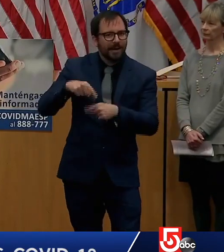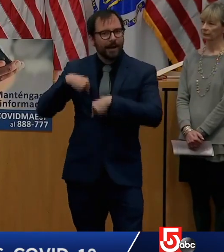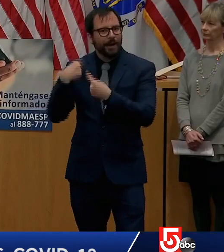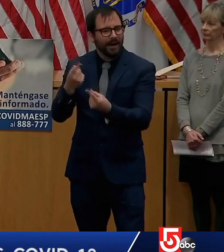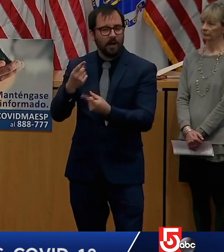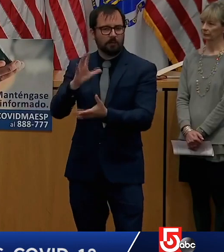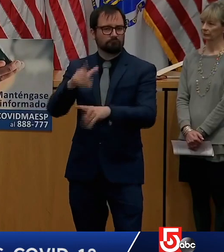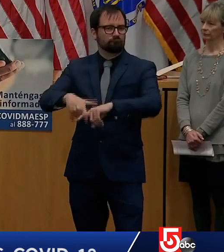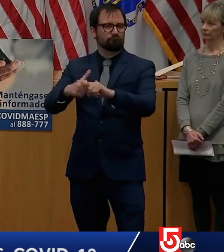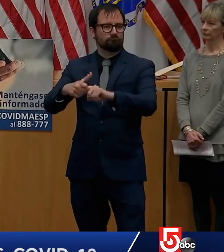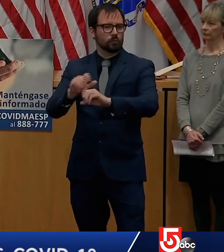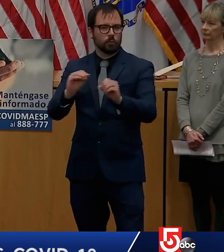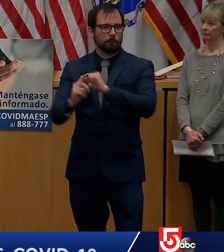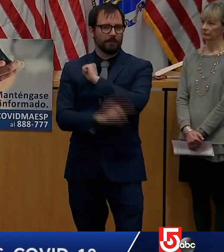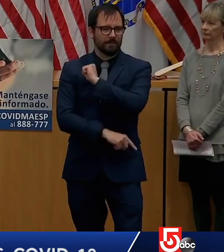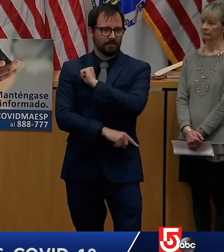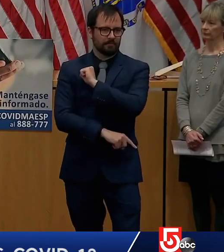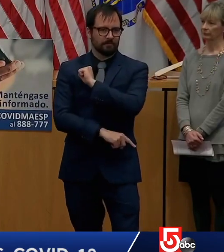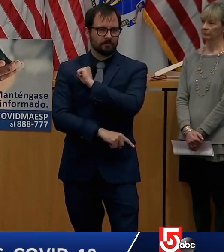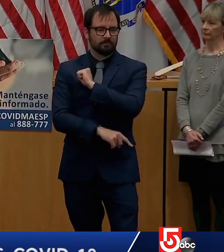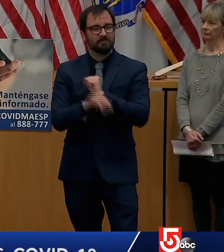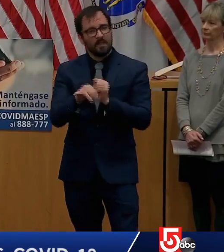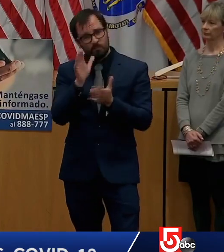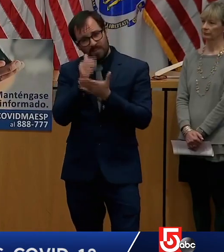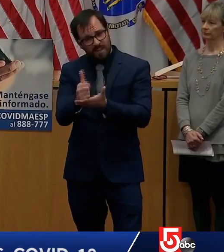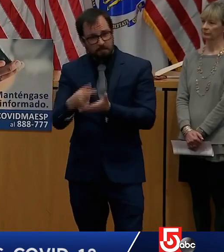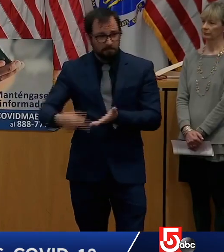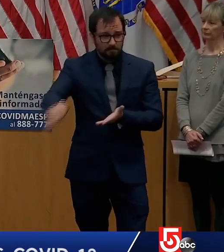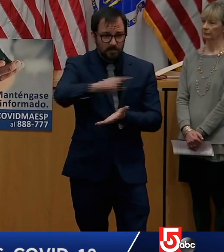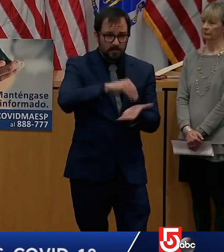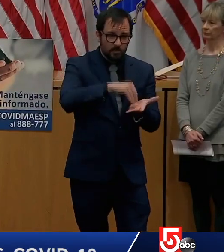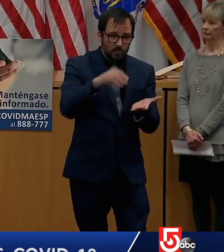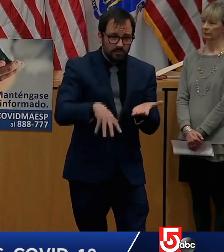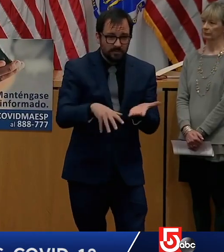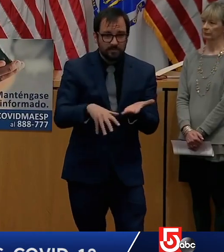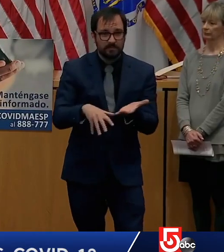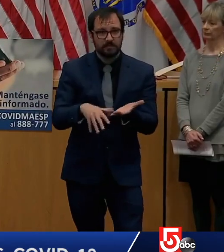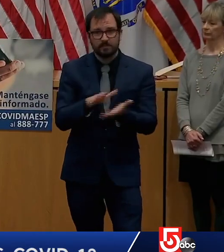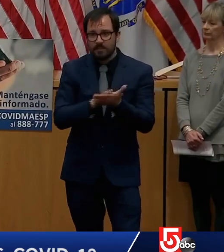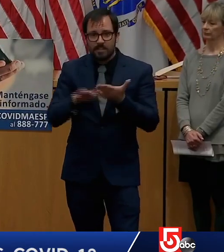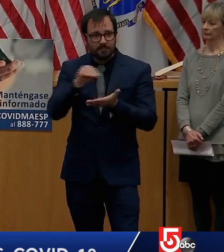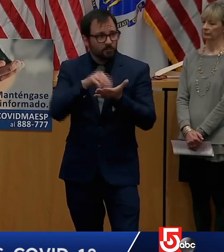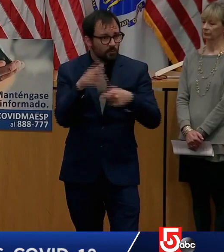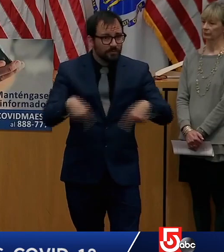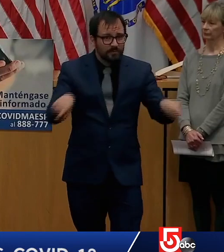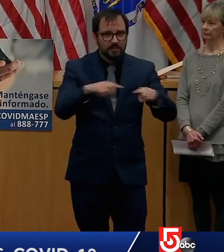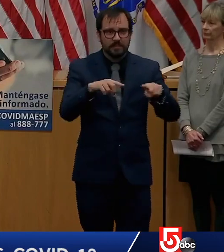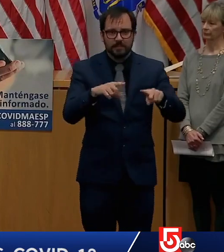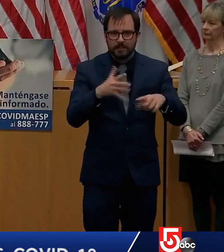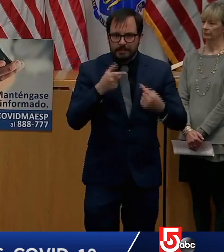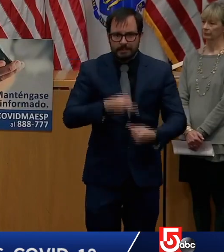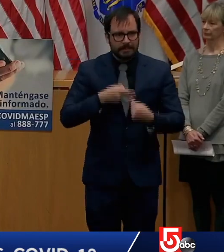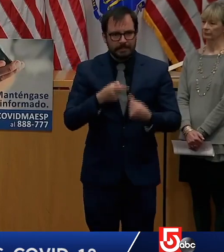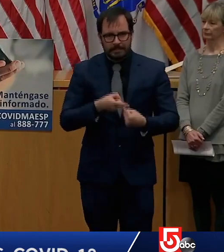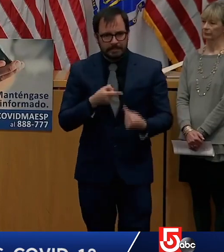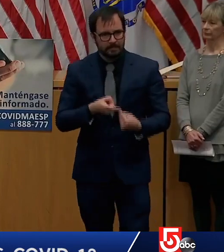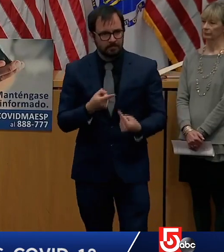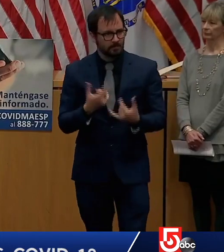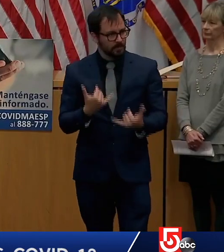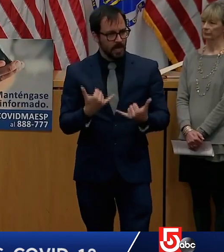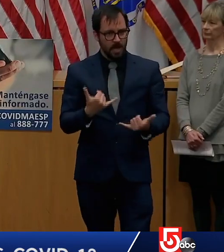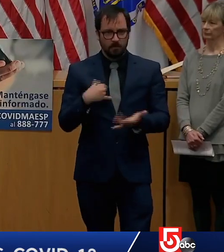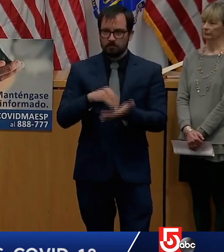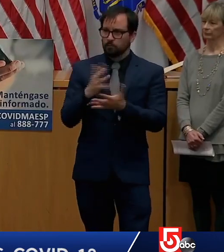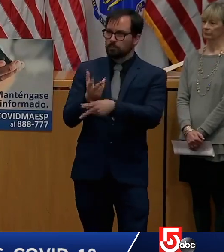challenges this pandemic has created and help ease the financial burden even just a little bit. In